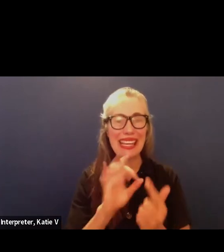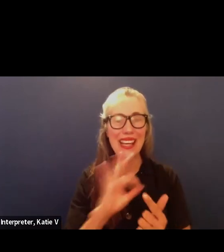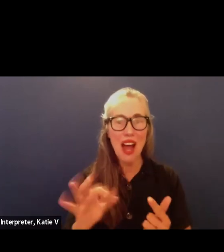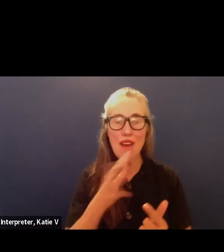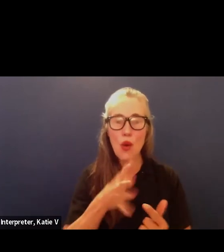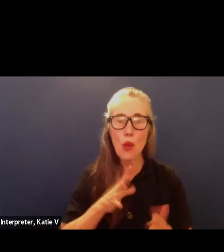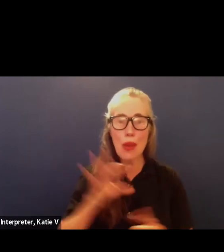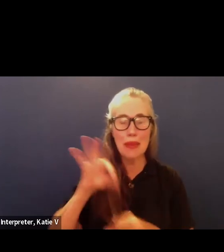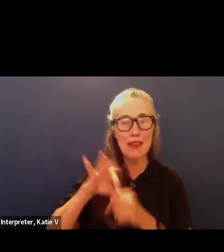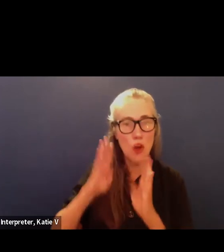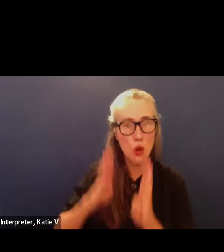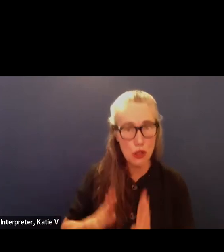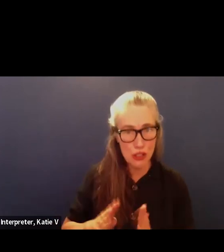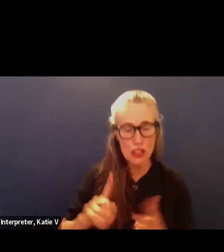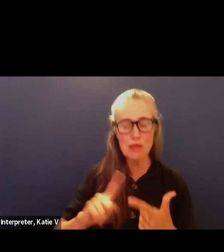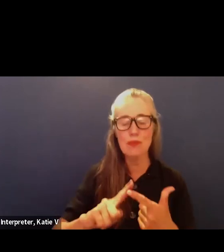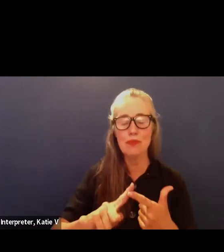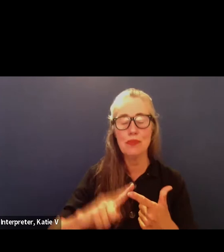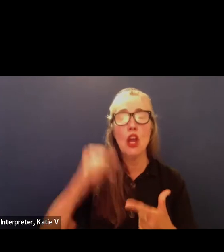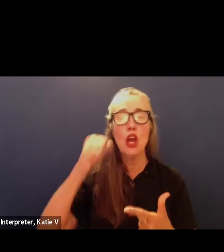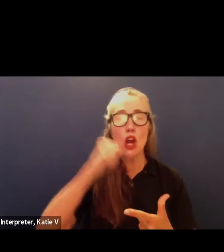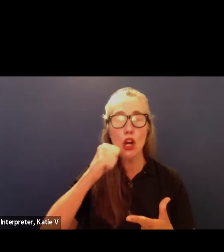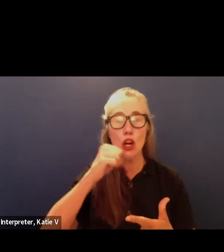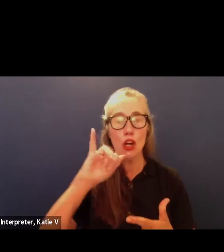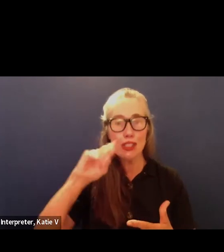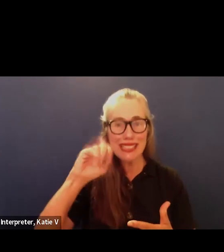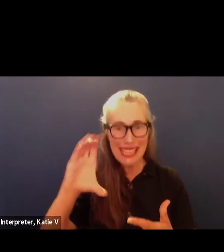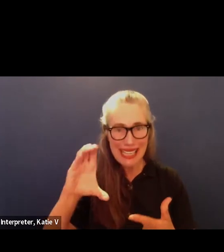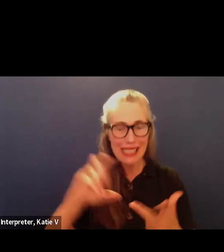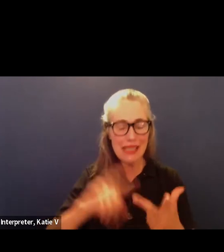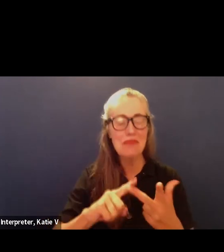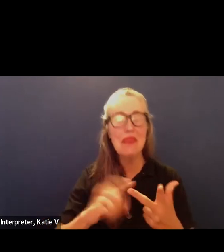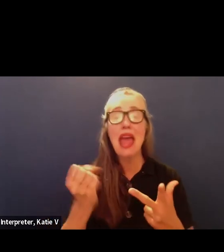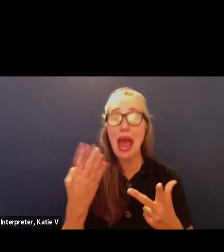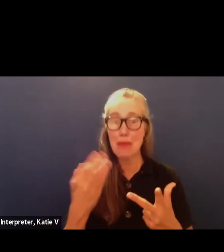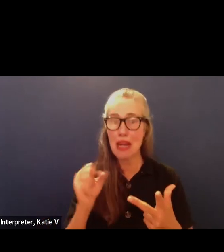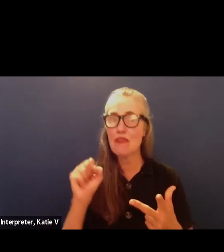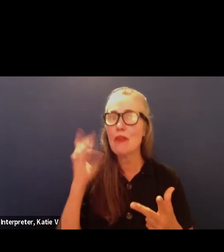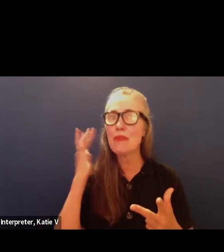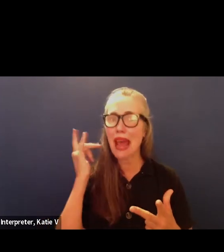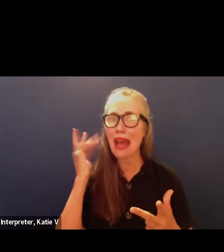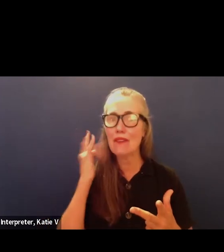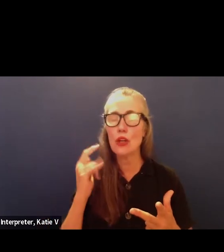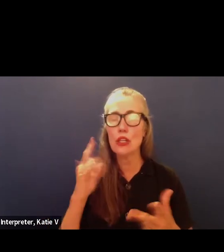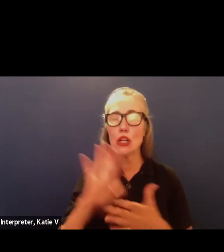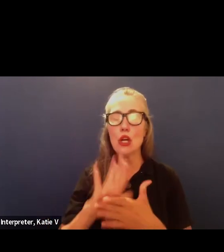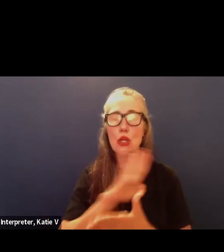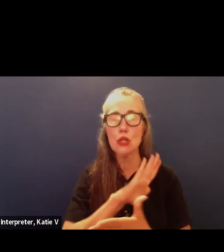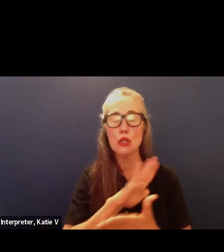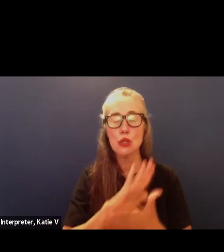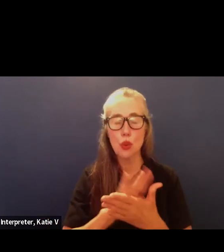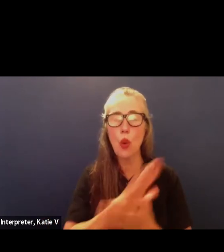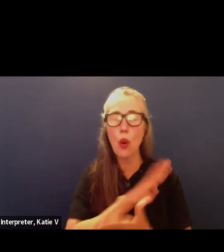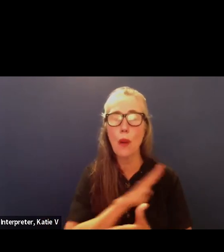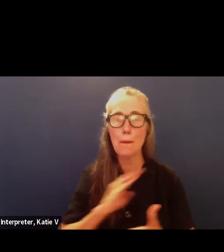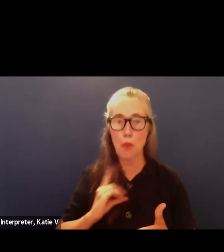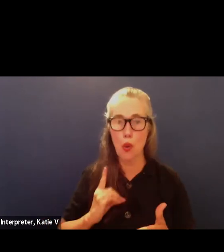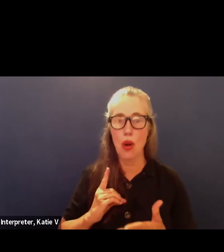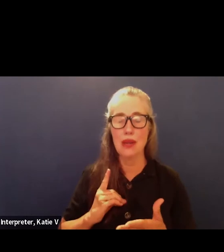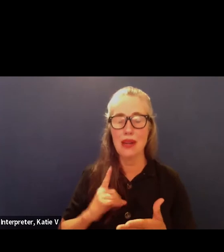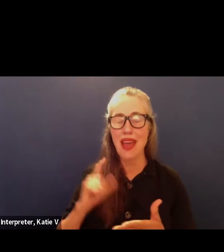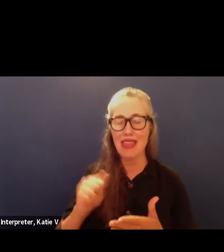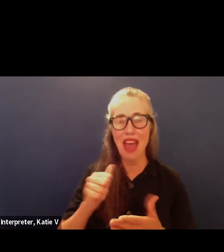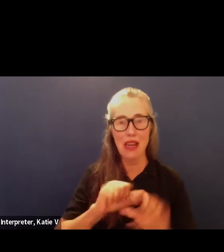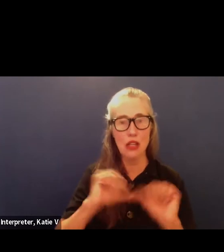and many from the california school boards association i do have one comment tonight and it's on facility safety